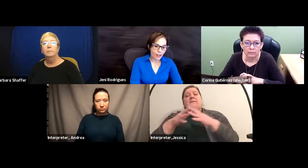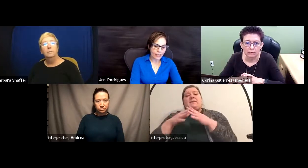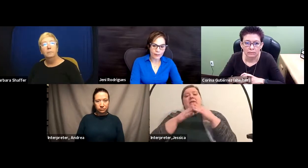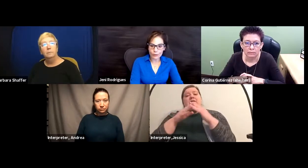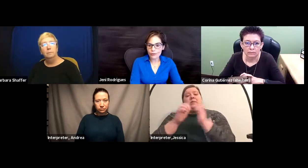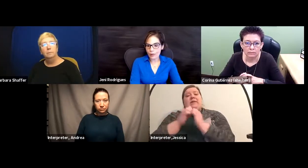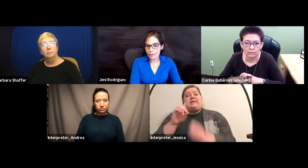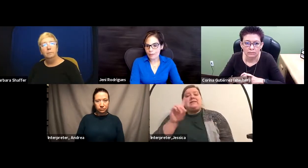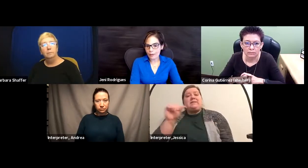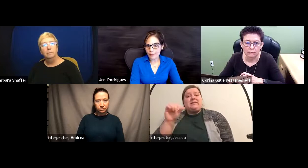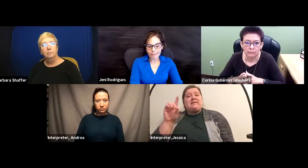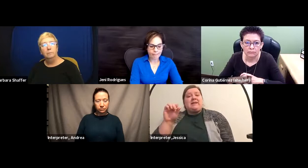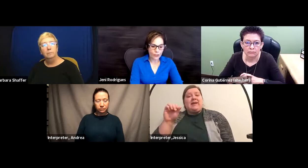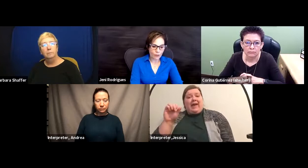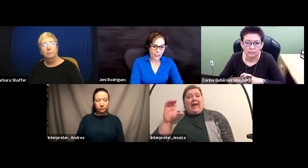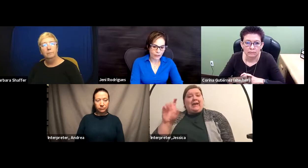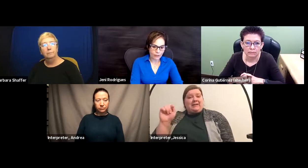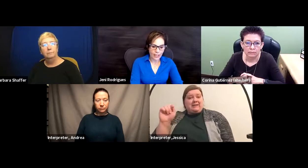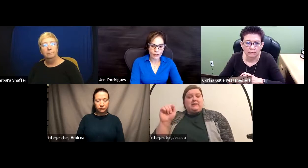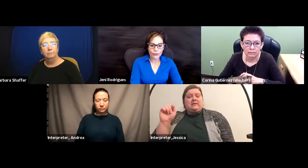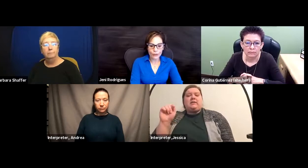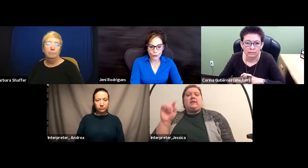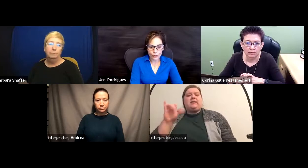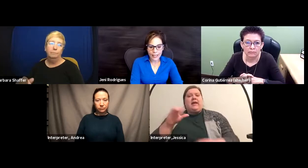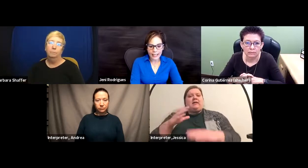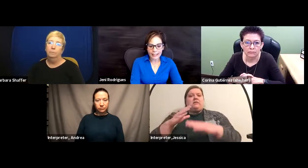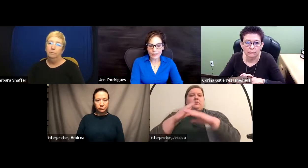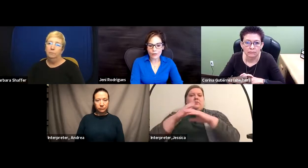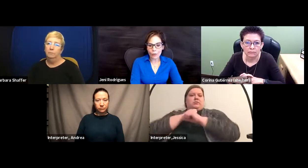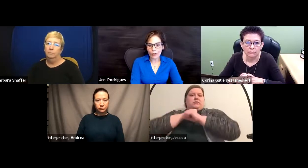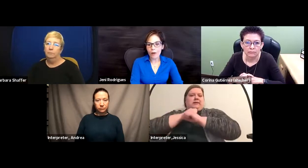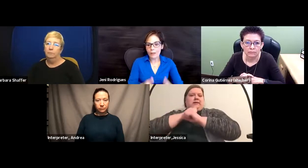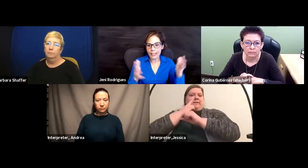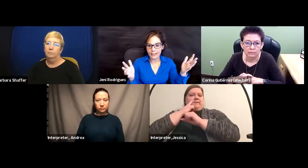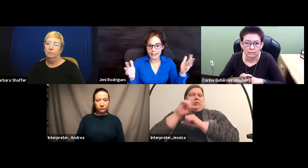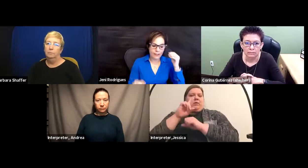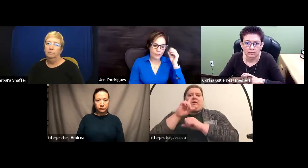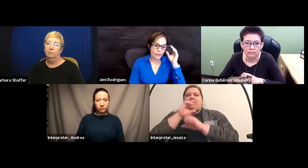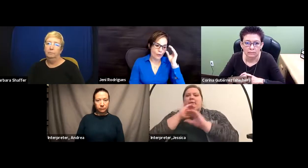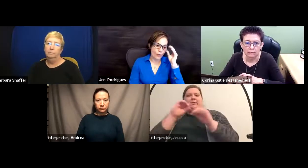all individuals from discrimination. Title II is for public entities. So